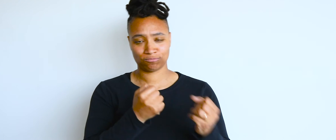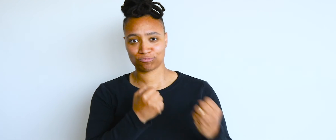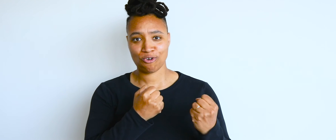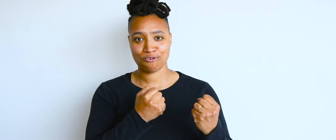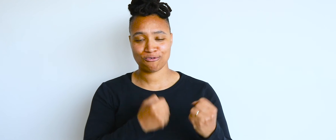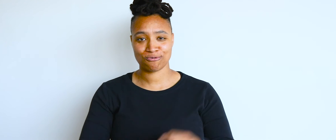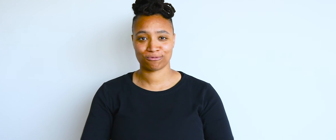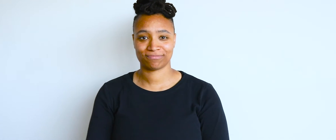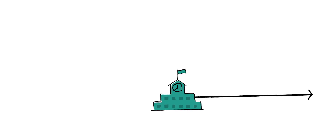literacy skills.